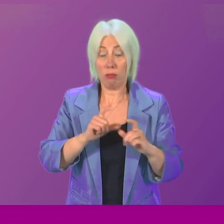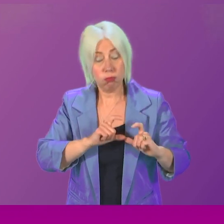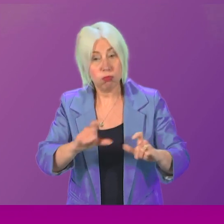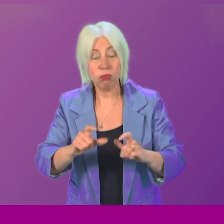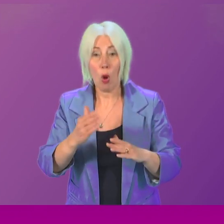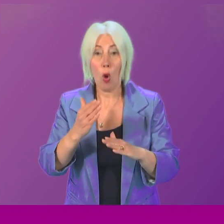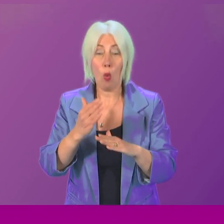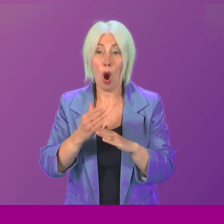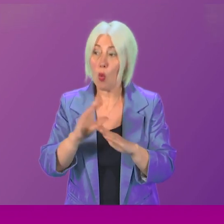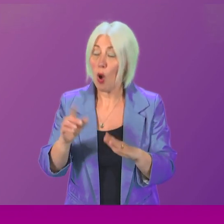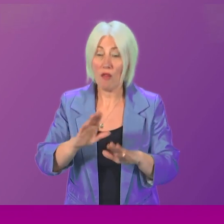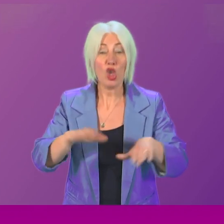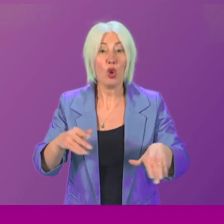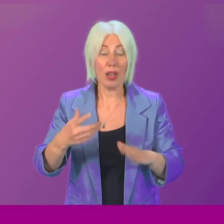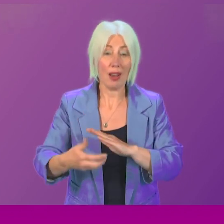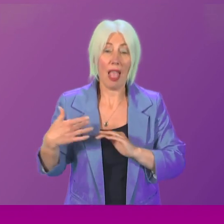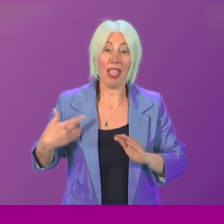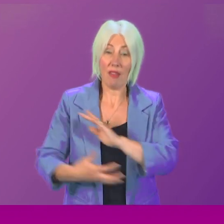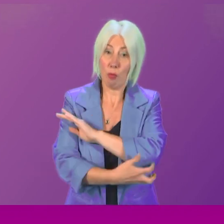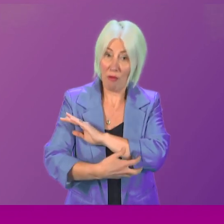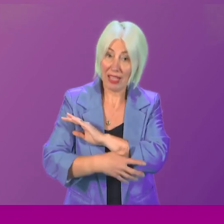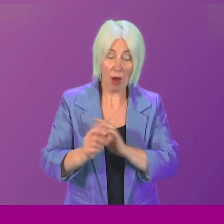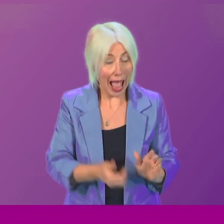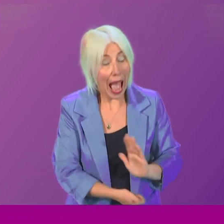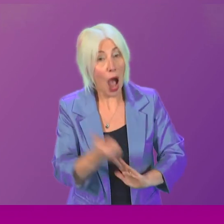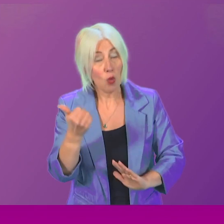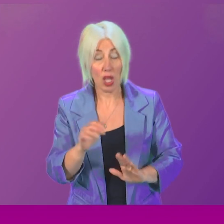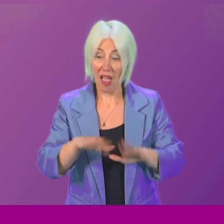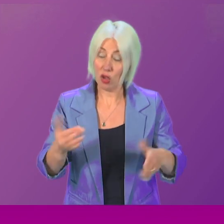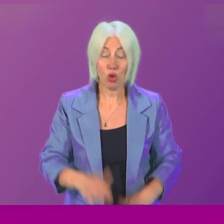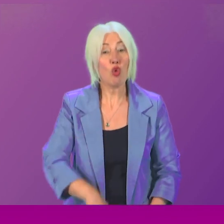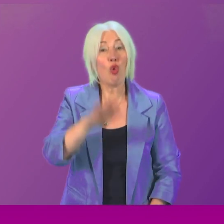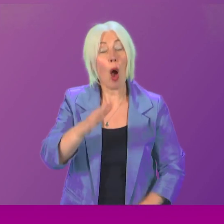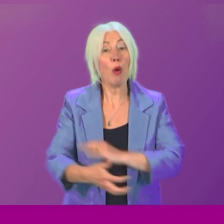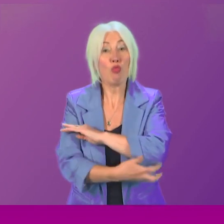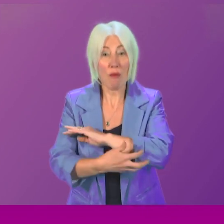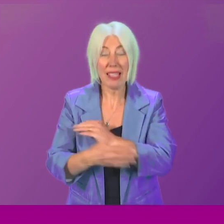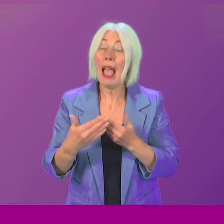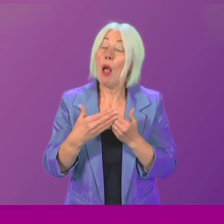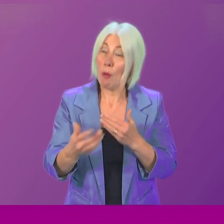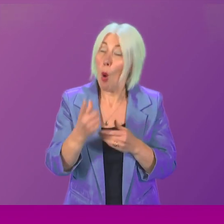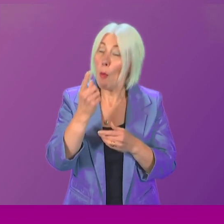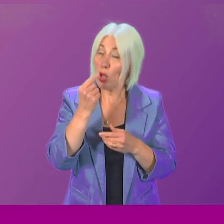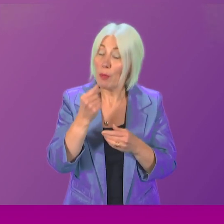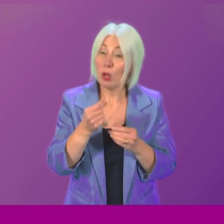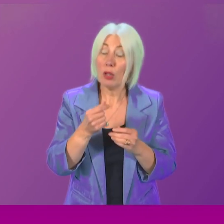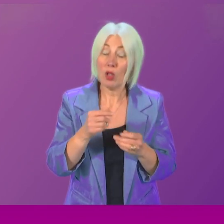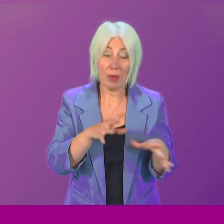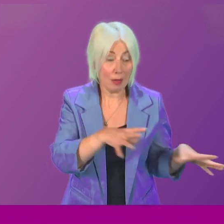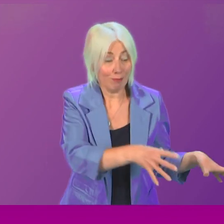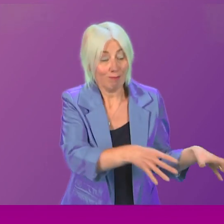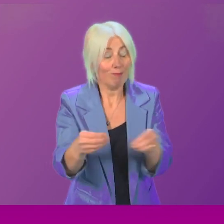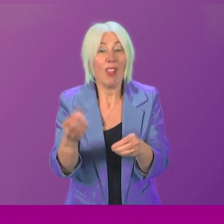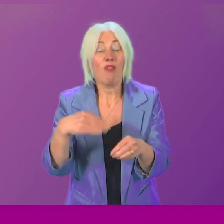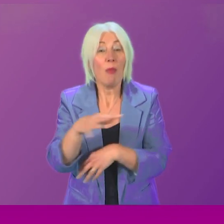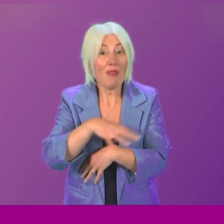children out of poverty. Sadly, we know that children growing up in poverty are more likely to be removed from their families, which is why our package